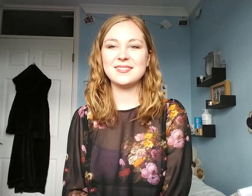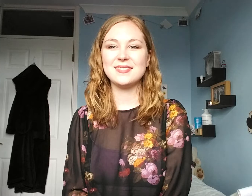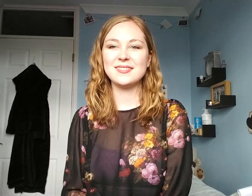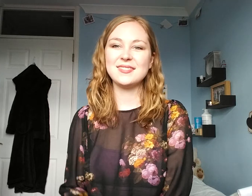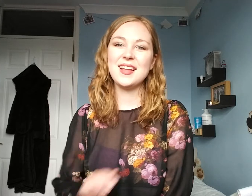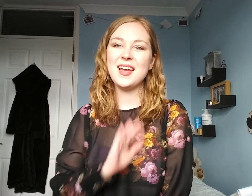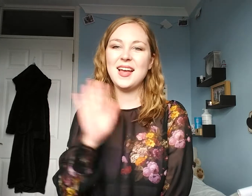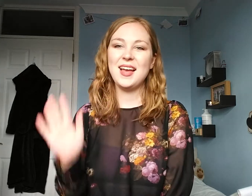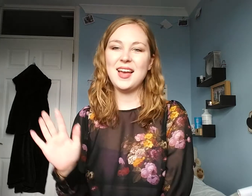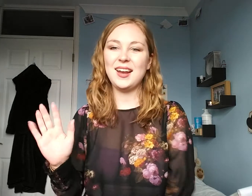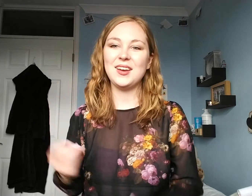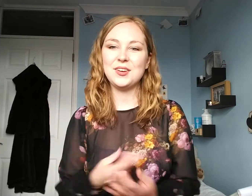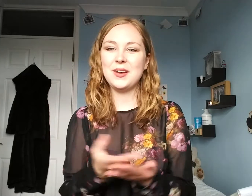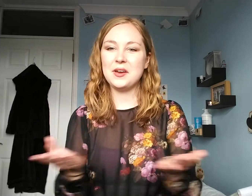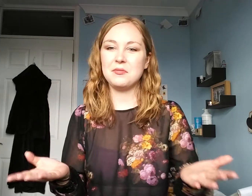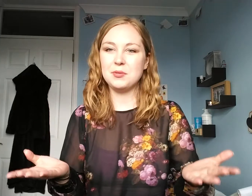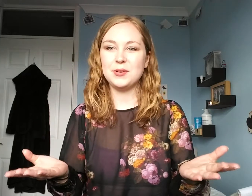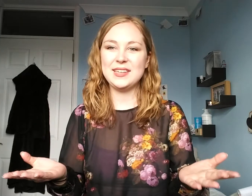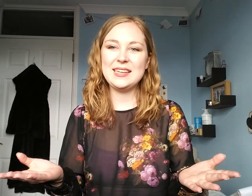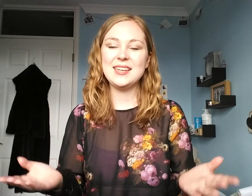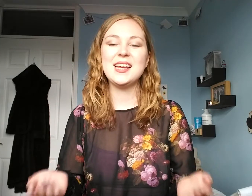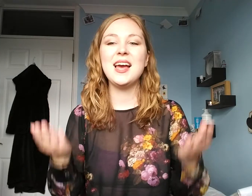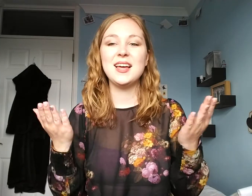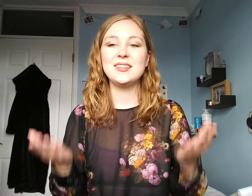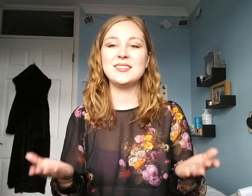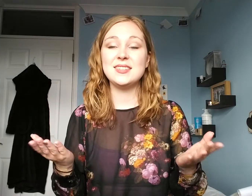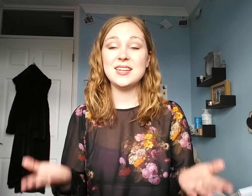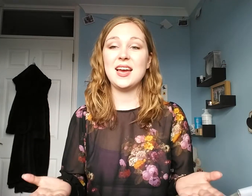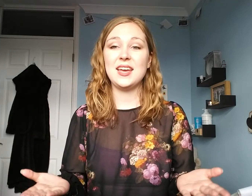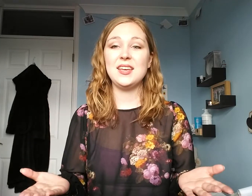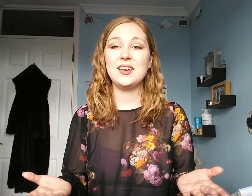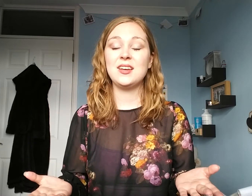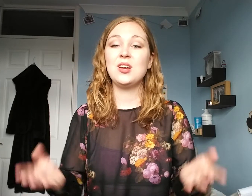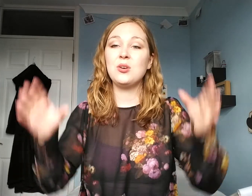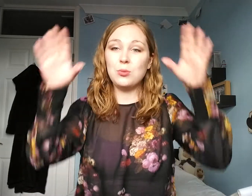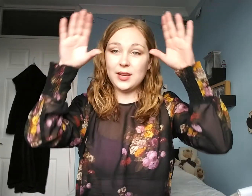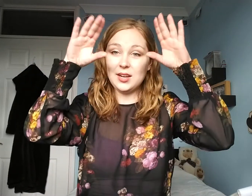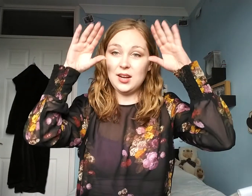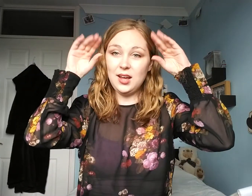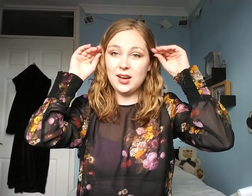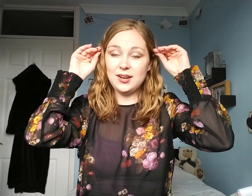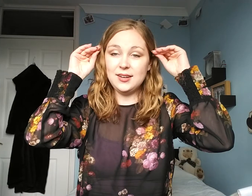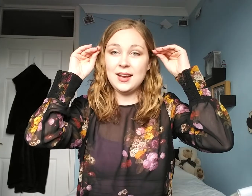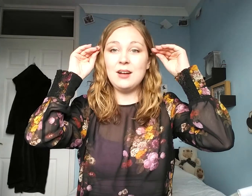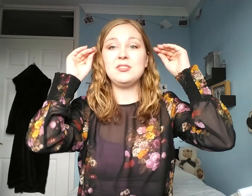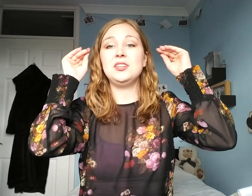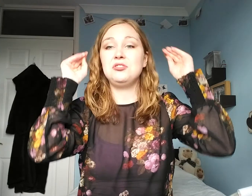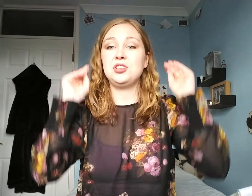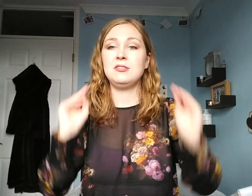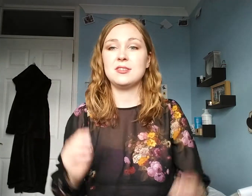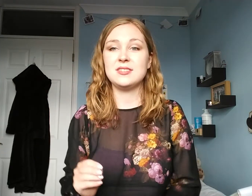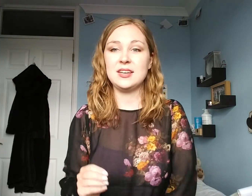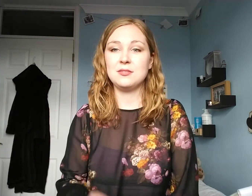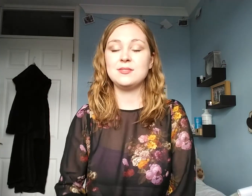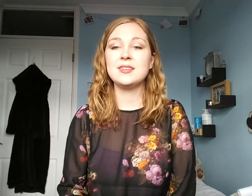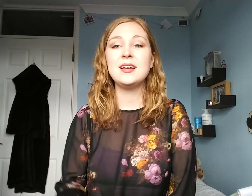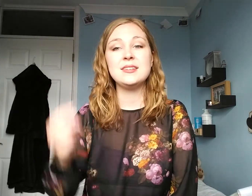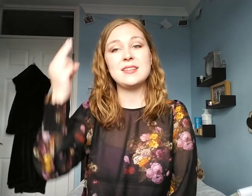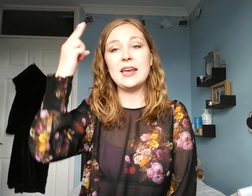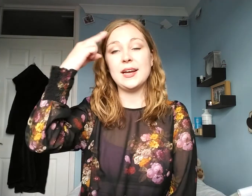Hello everybody. Today we're going to learn how to introduce ourselves, saying